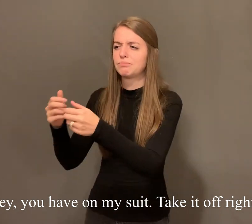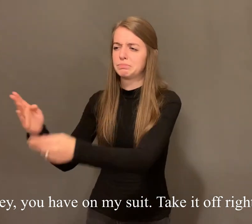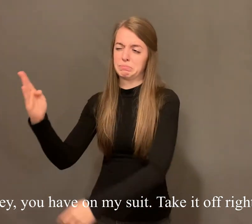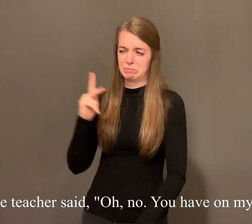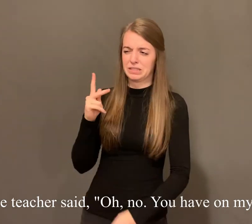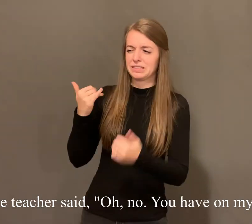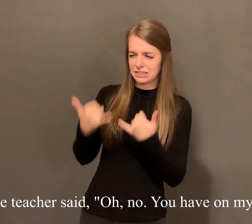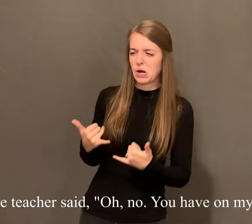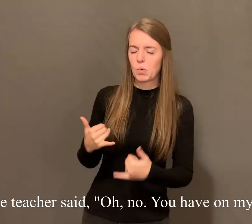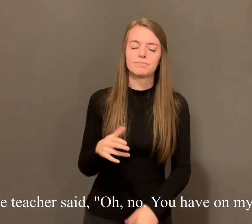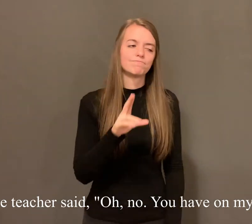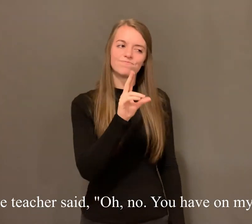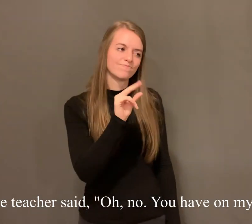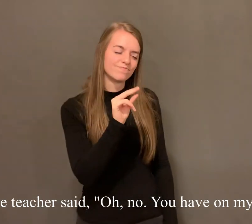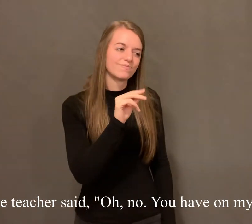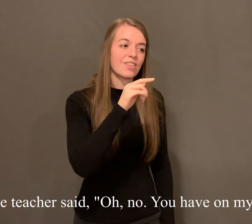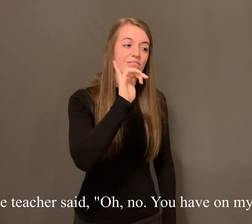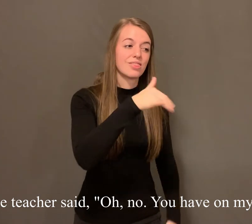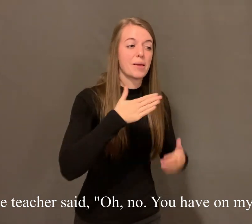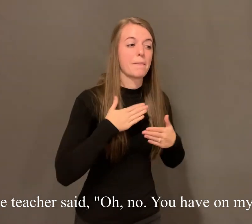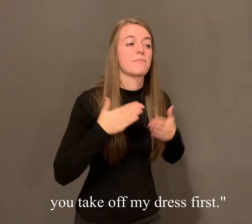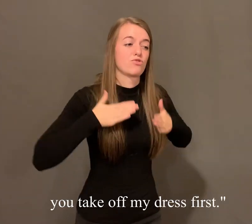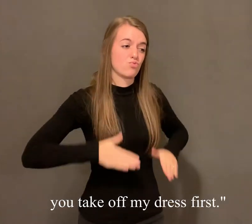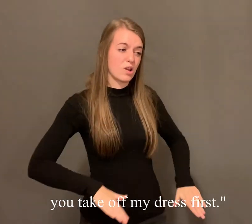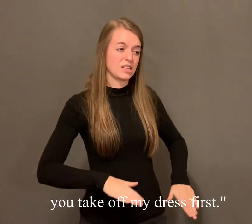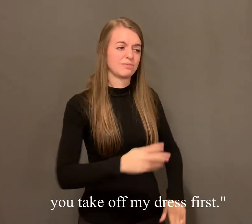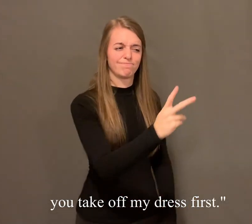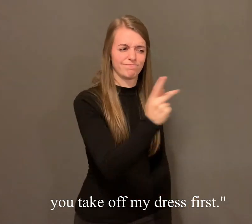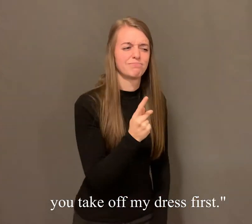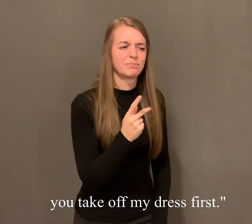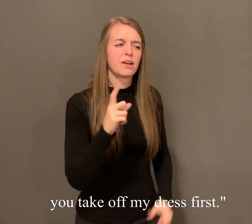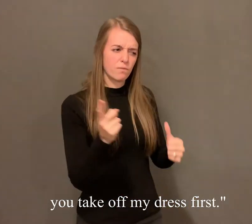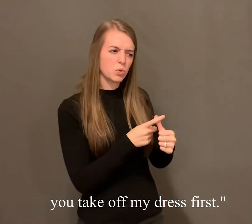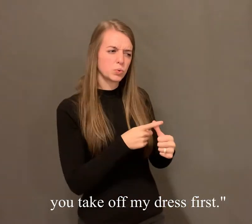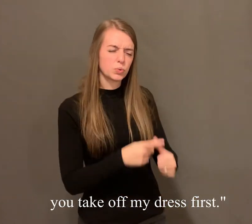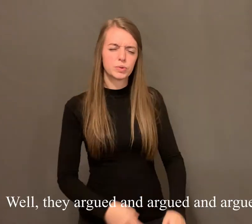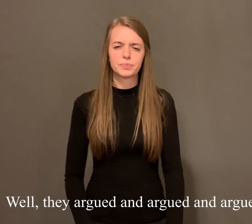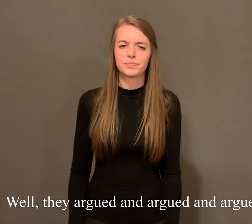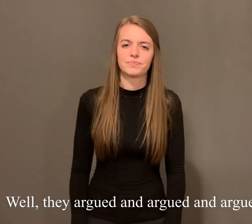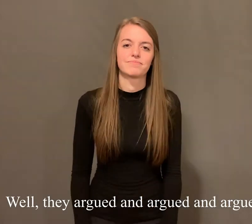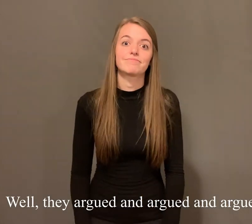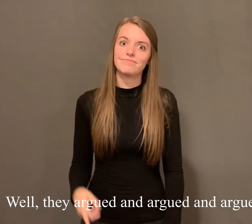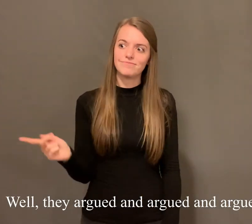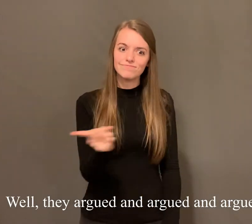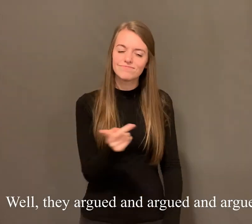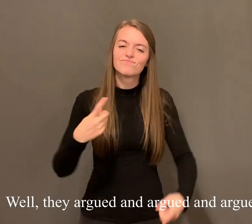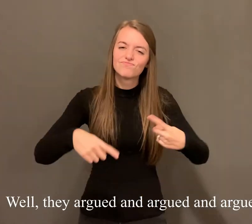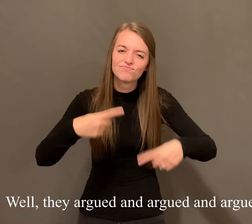The teacher said, oh no, you have on my dress. You take off my dress first. Well, they argued and argued and argued,